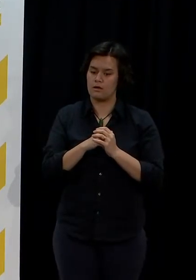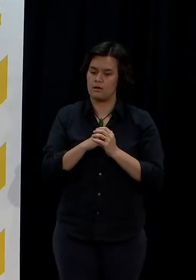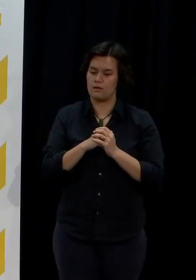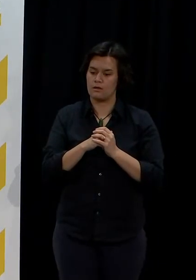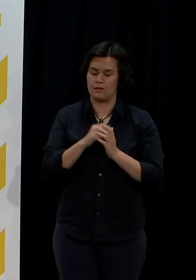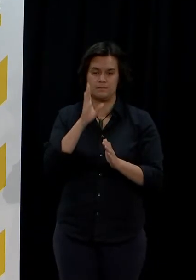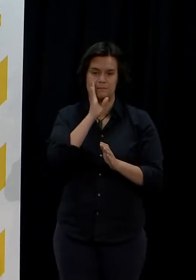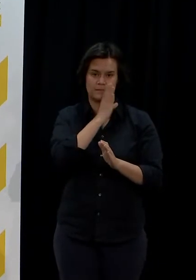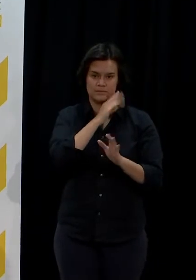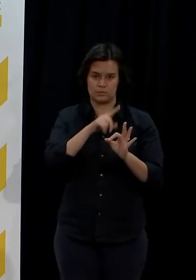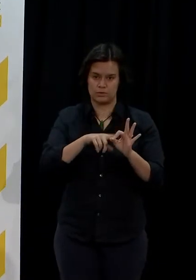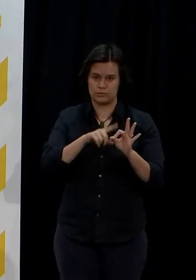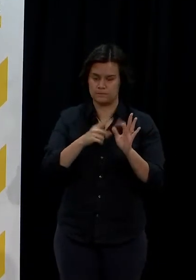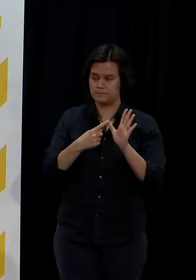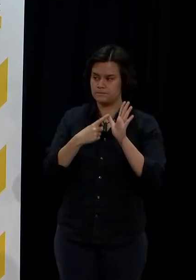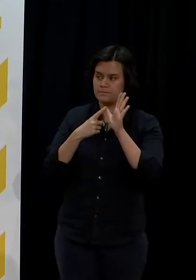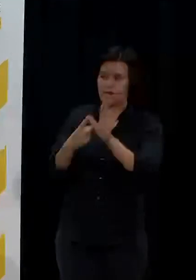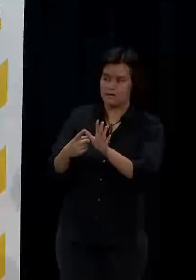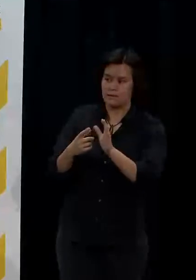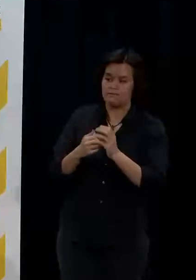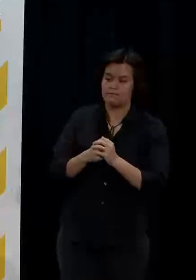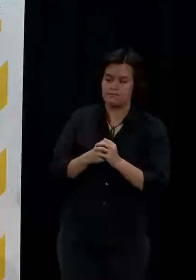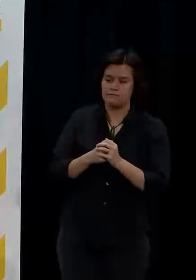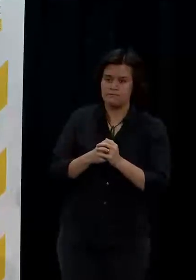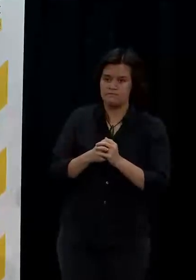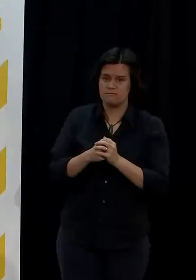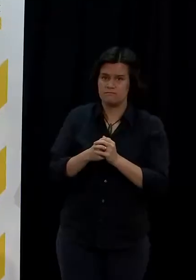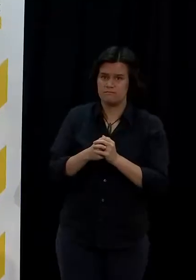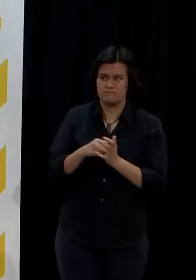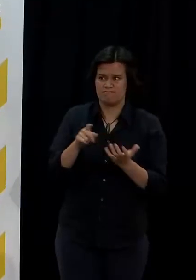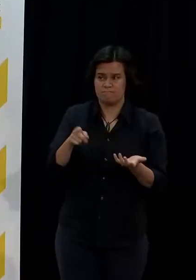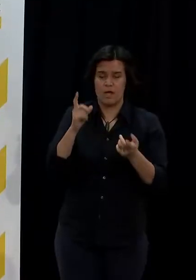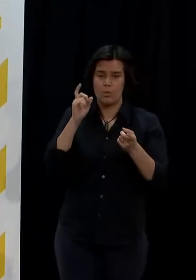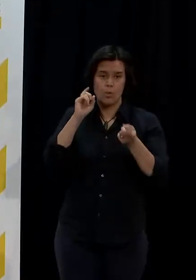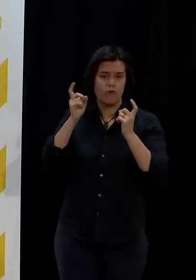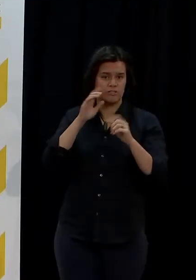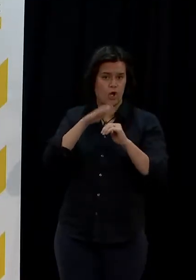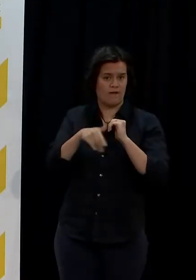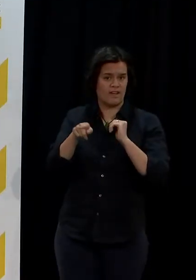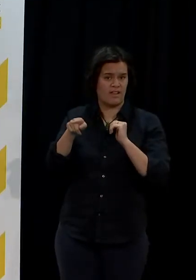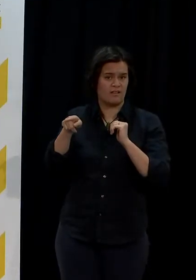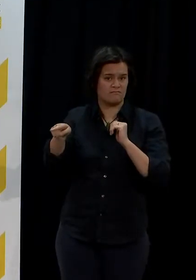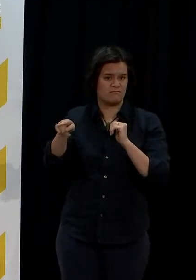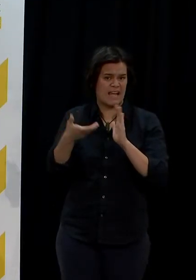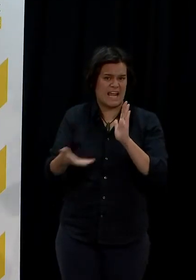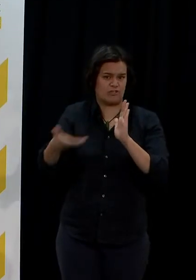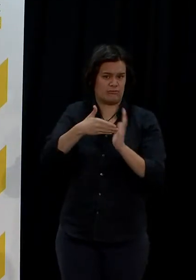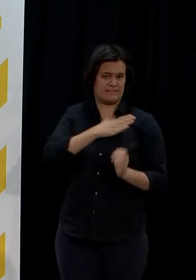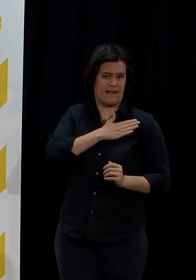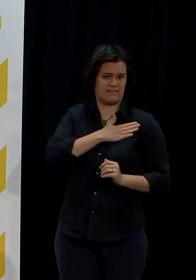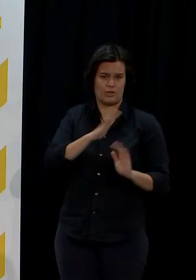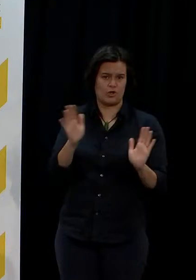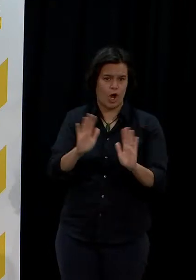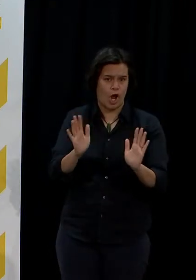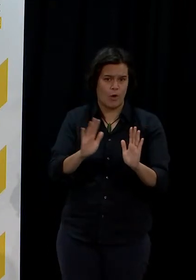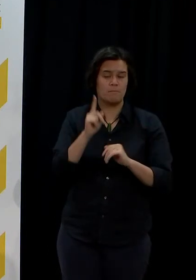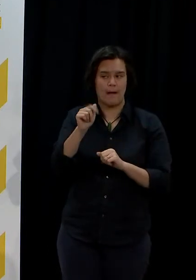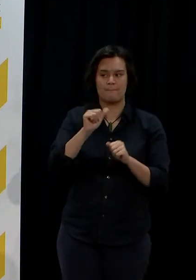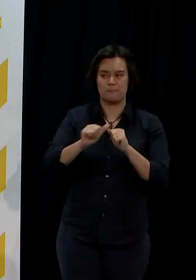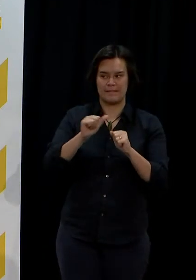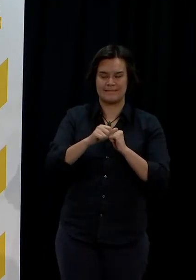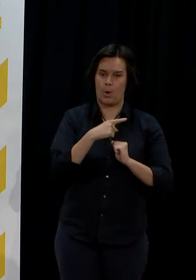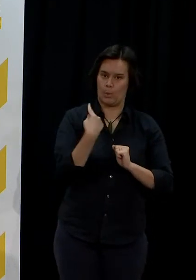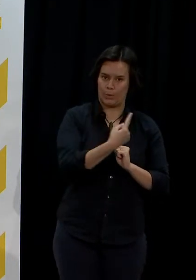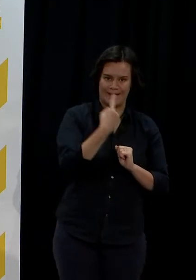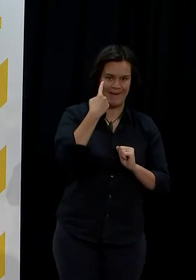Yeah. Well, look, we intend to use it for nothing else, so there'd be no reason why we would be worried about having that additional assurance. But would you mind if we just go away and